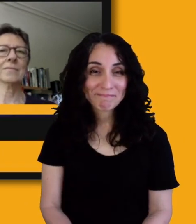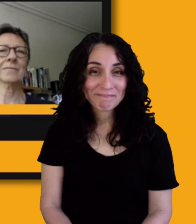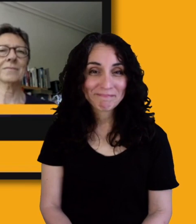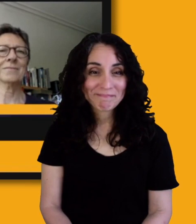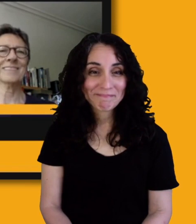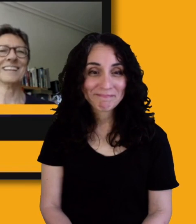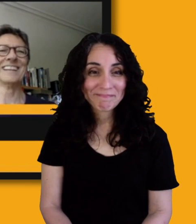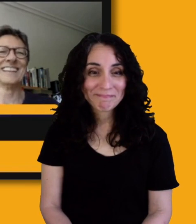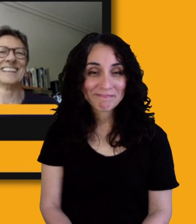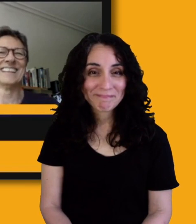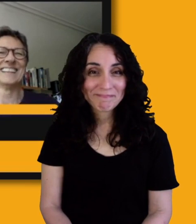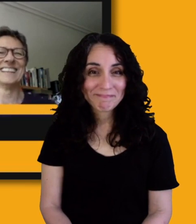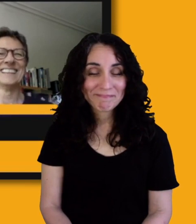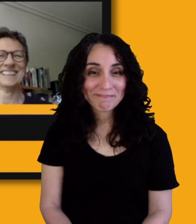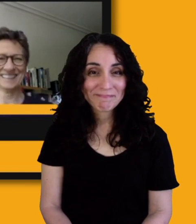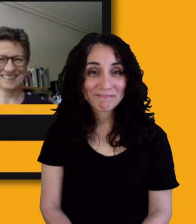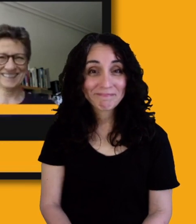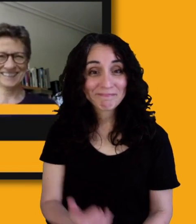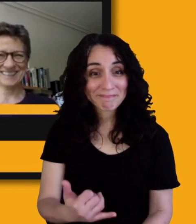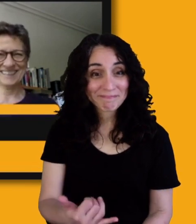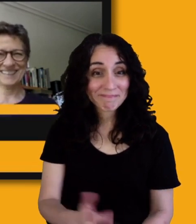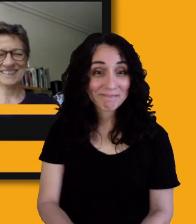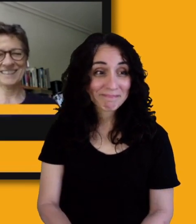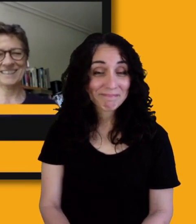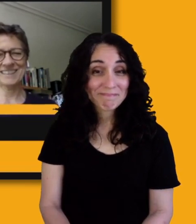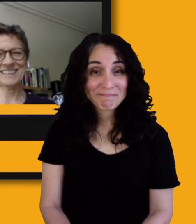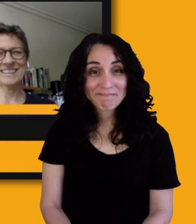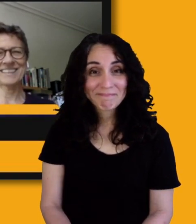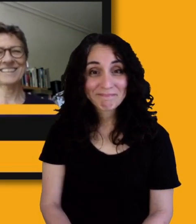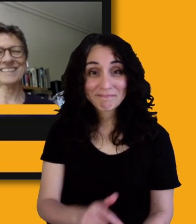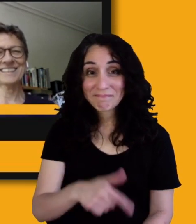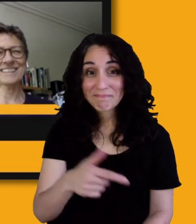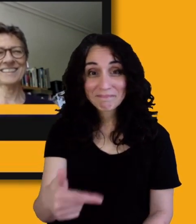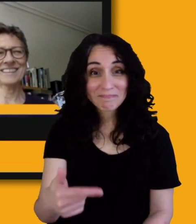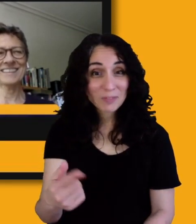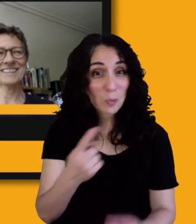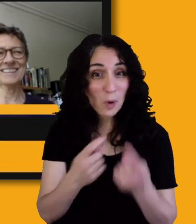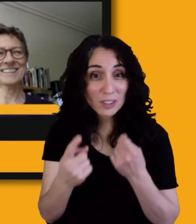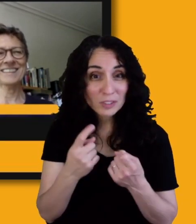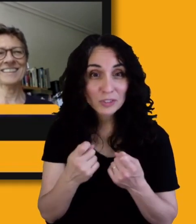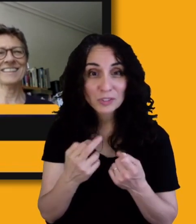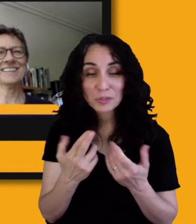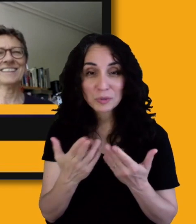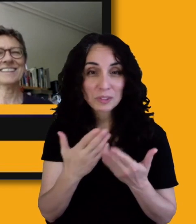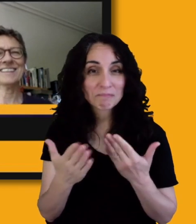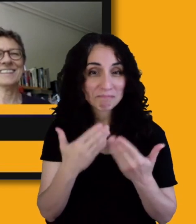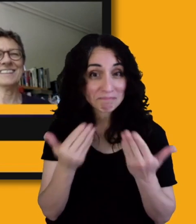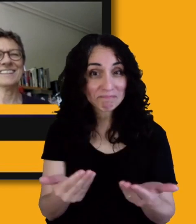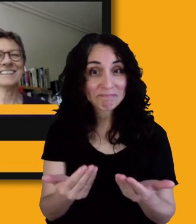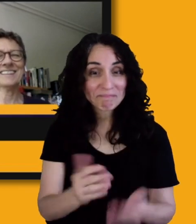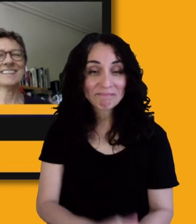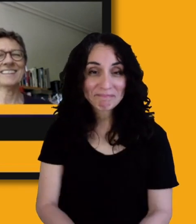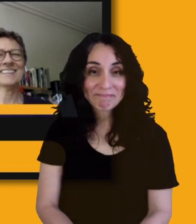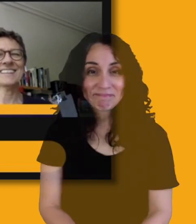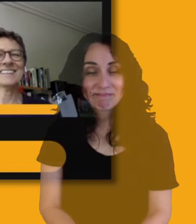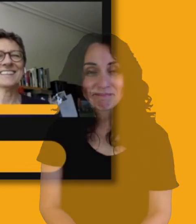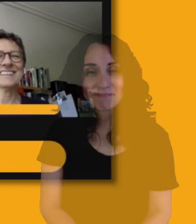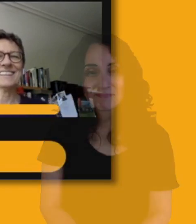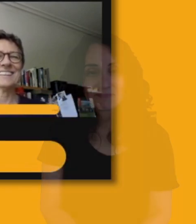that's where I'll leave it. And if you have any specific questions, Barbara, feel free to ask that.